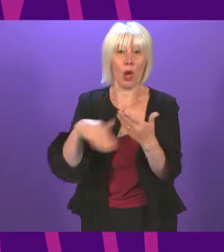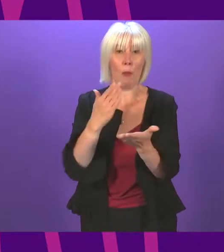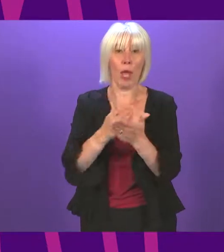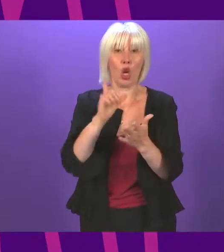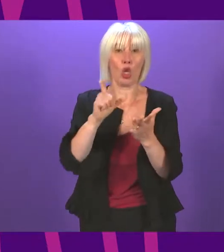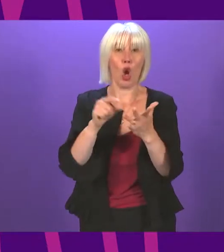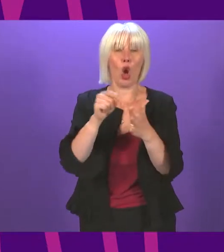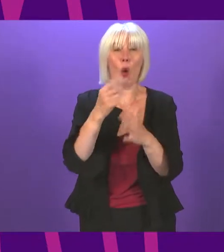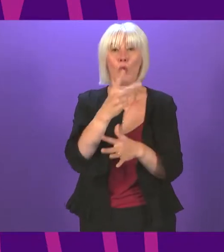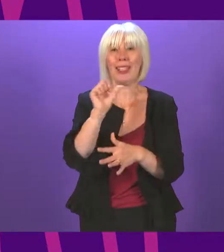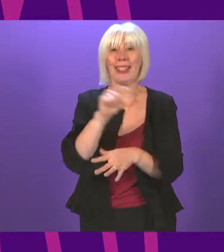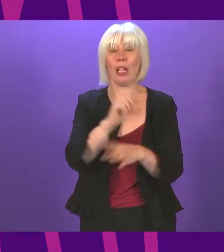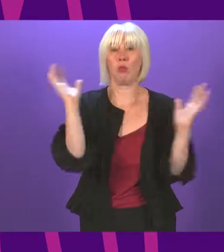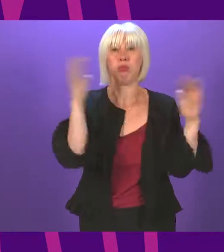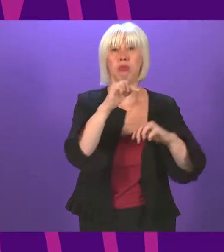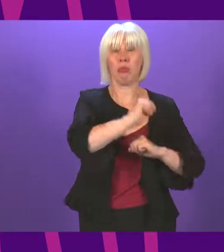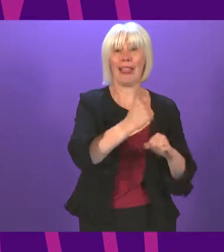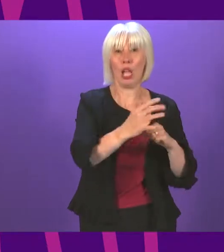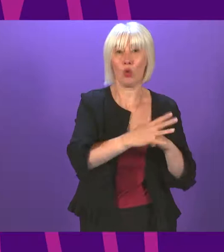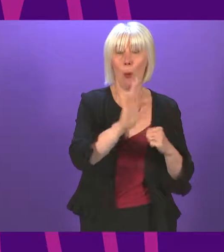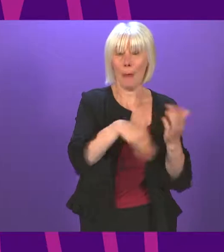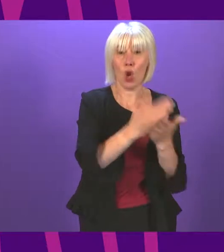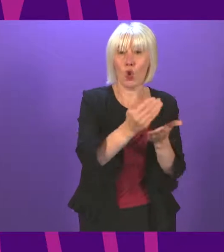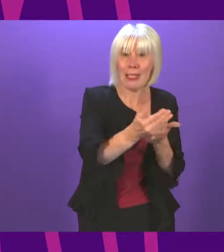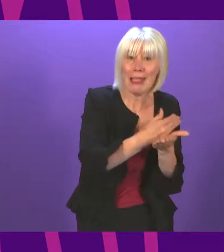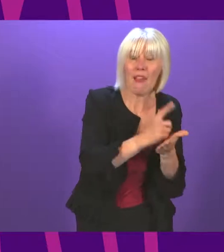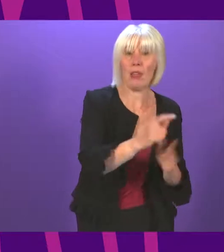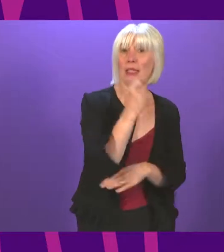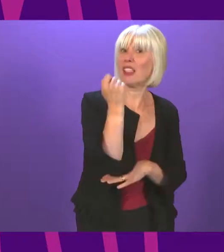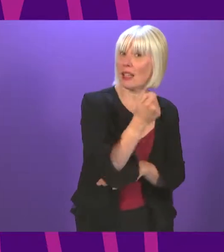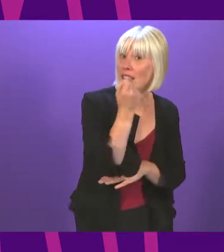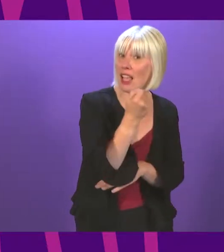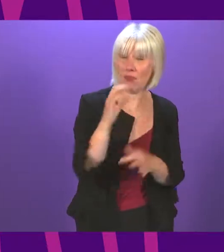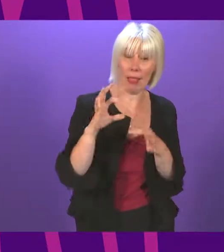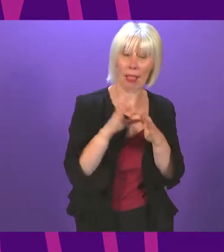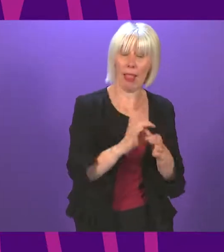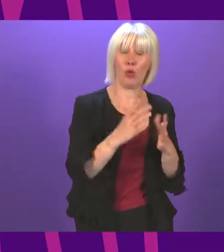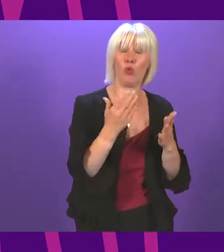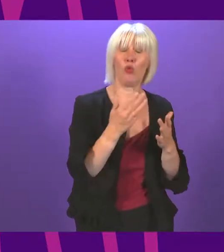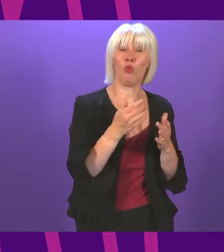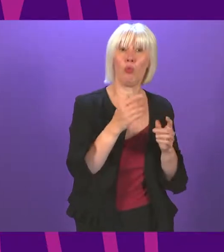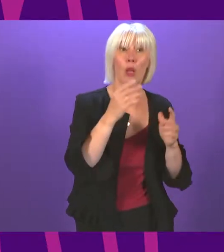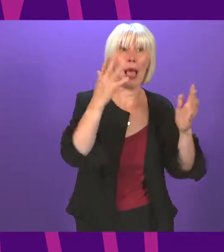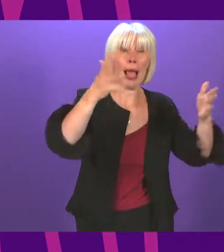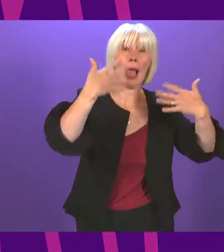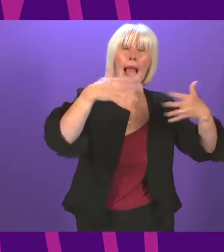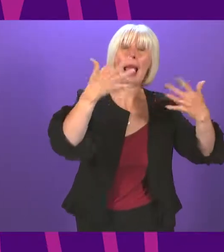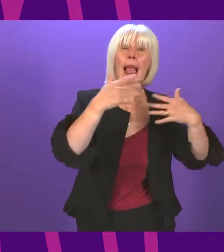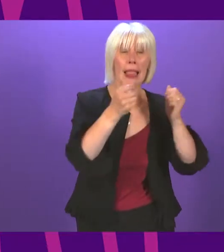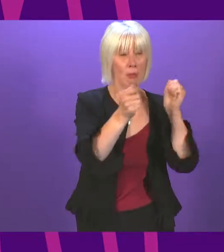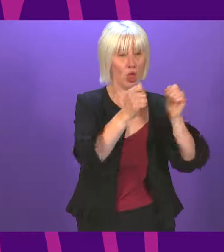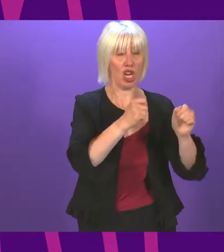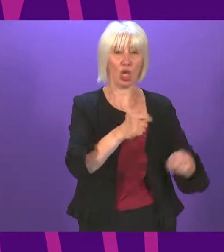in November will be both safe and, we hope, successful in relation to tackling climate change. To demonstrate